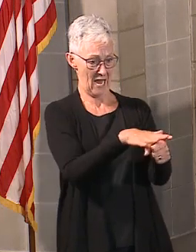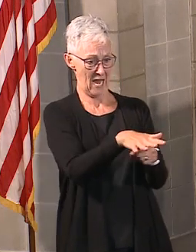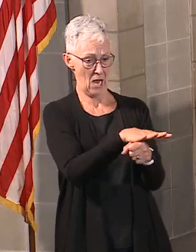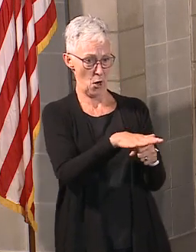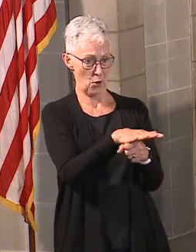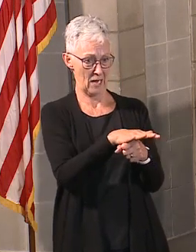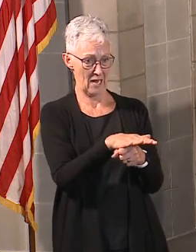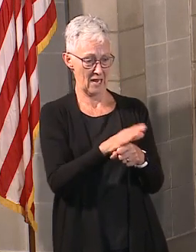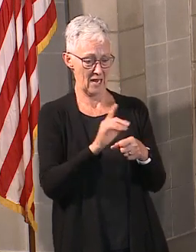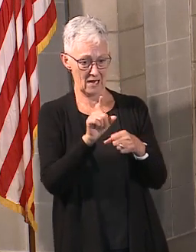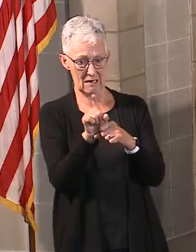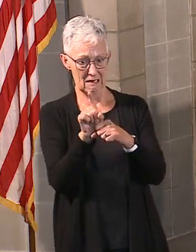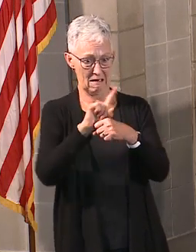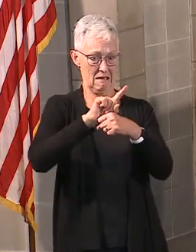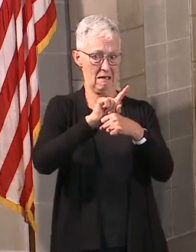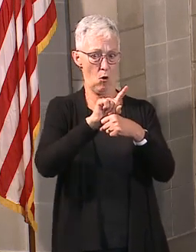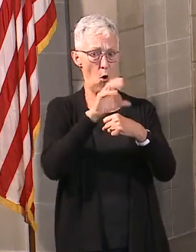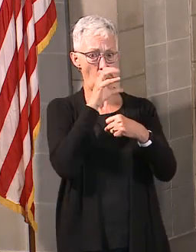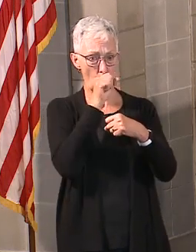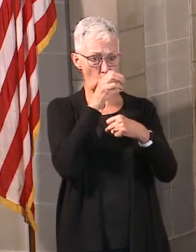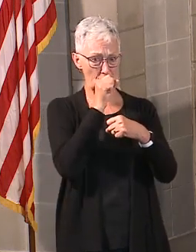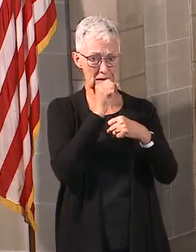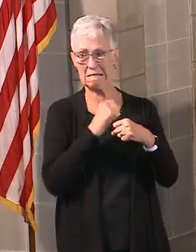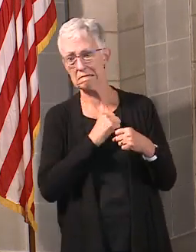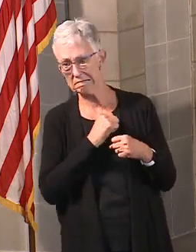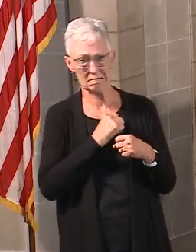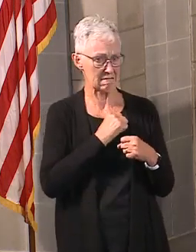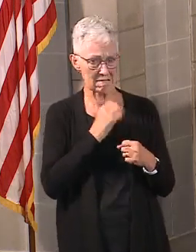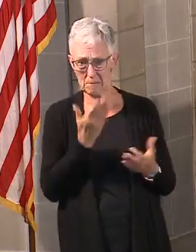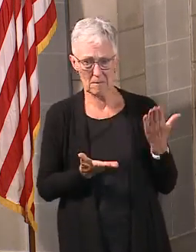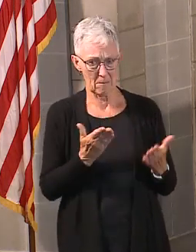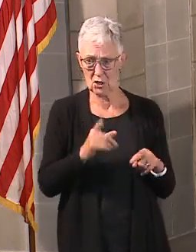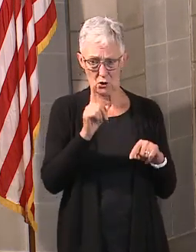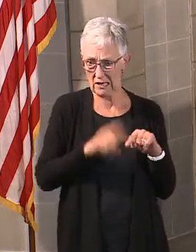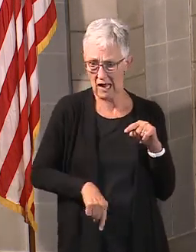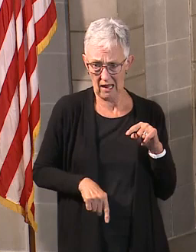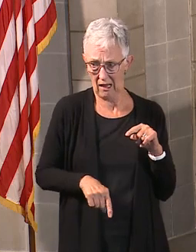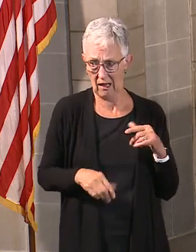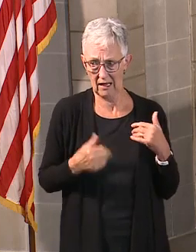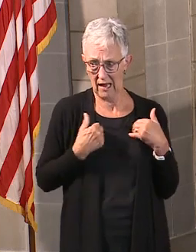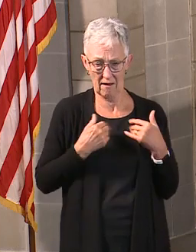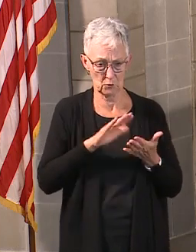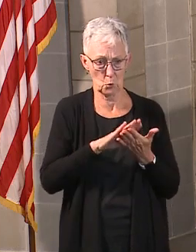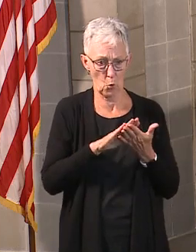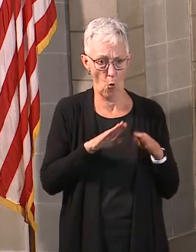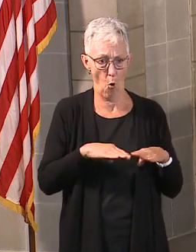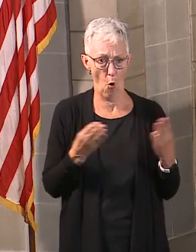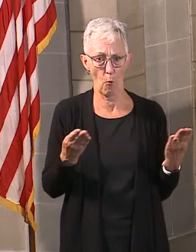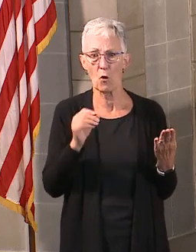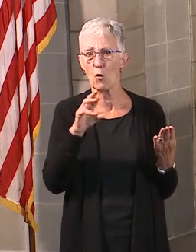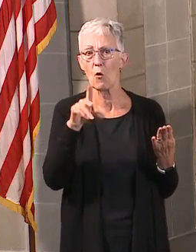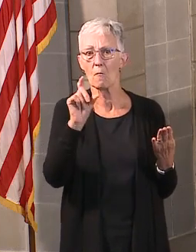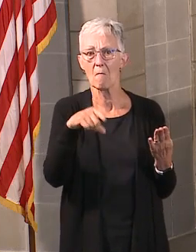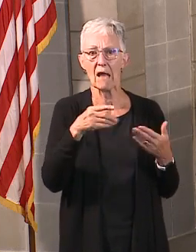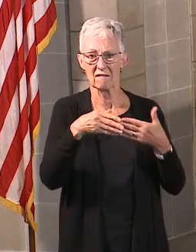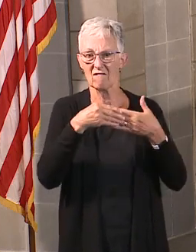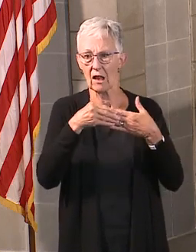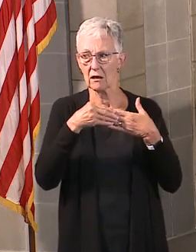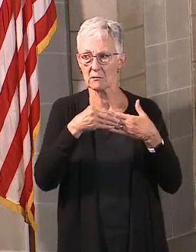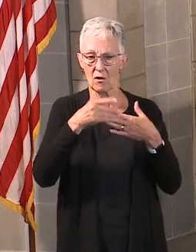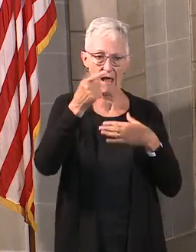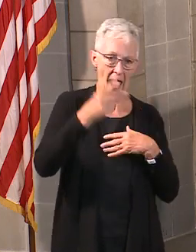capacity. And red is essentially that you're back to a position where you should be remote learning completely. So schools have been building their plans